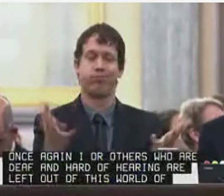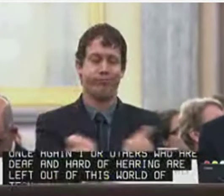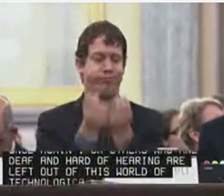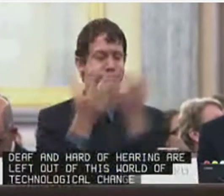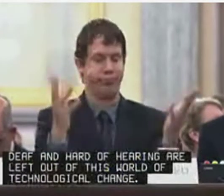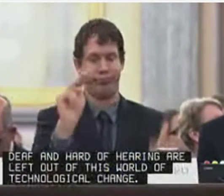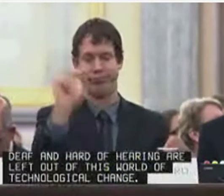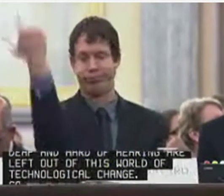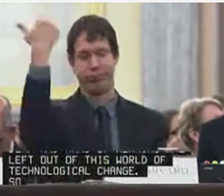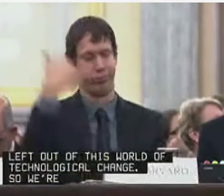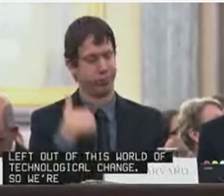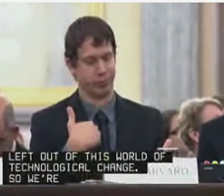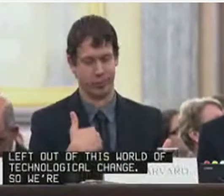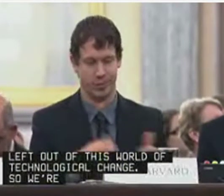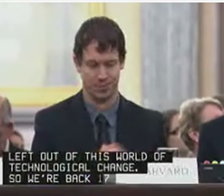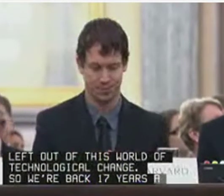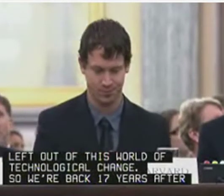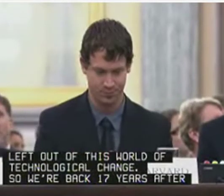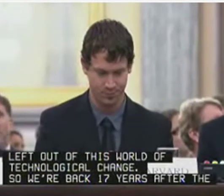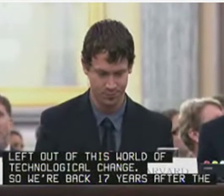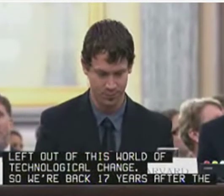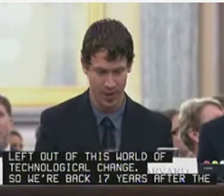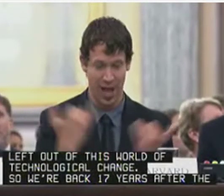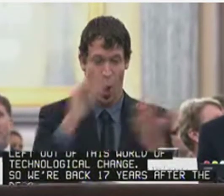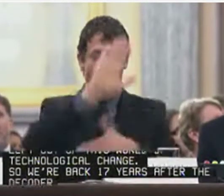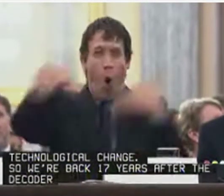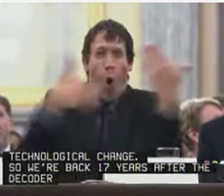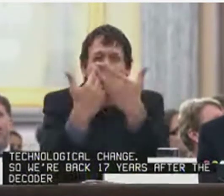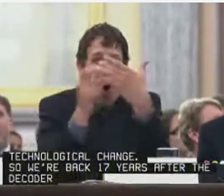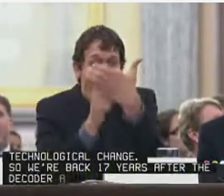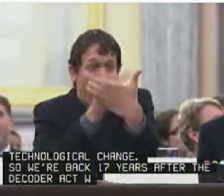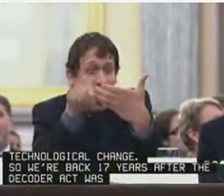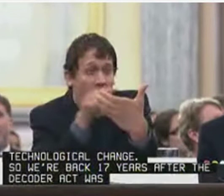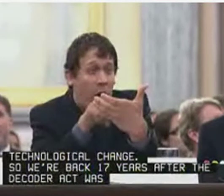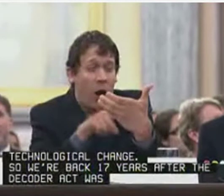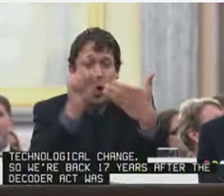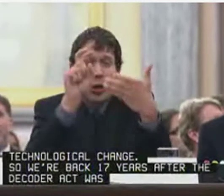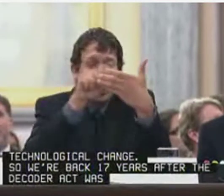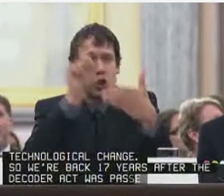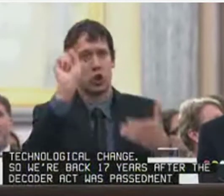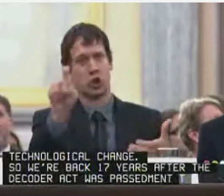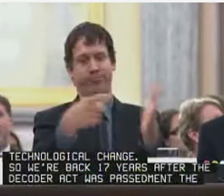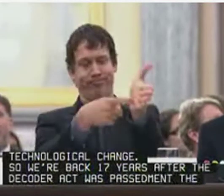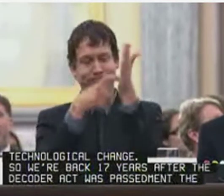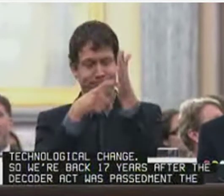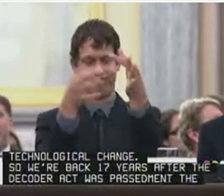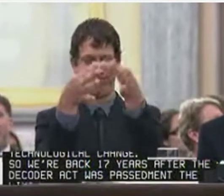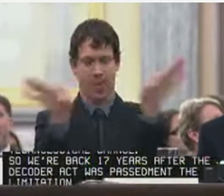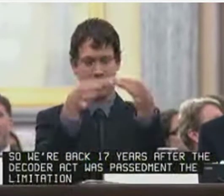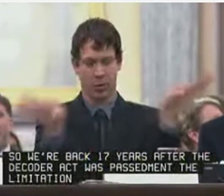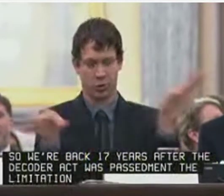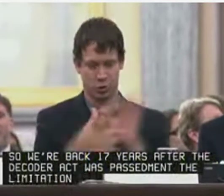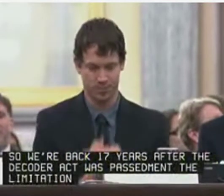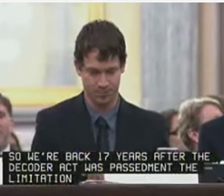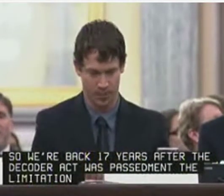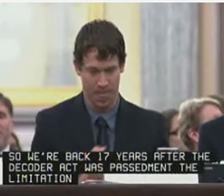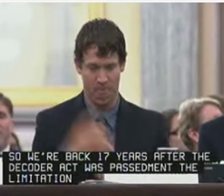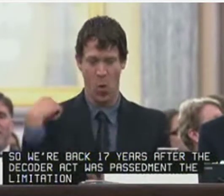limitation of the 13-inch screens has worn out its welcome. Now all devices that receive or display video programming should be required